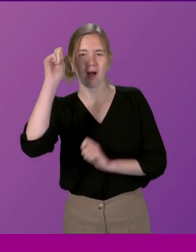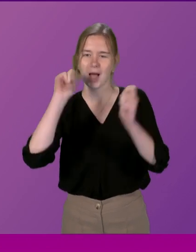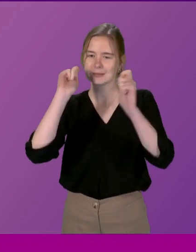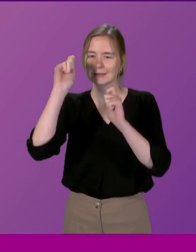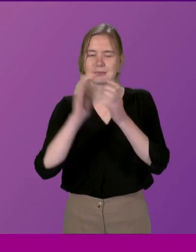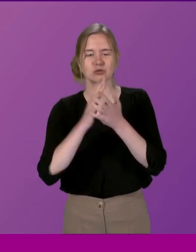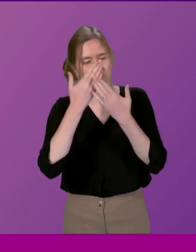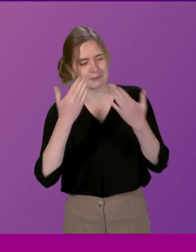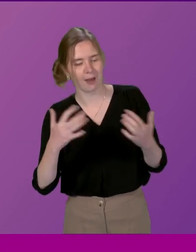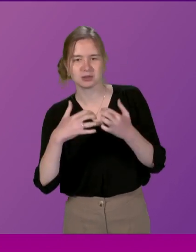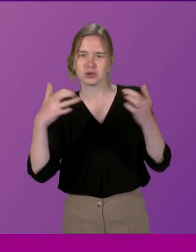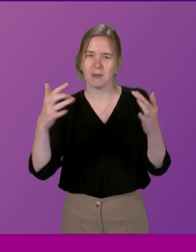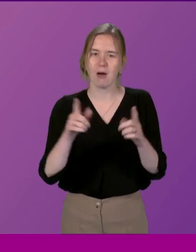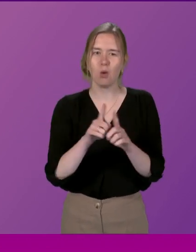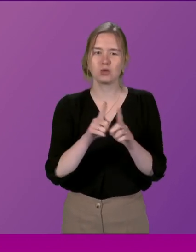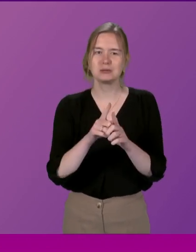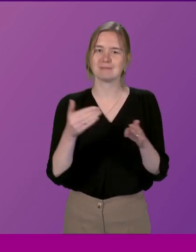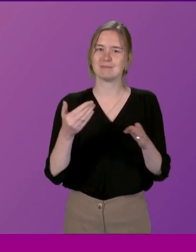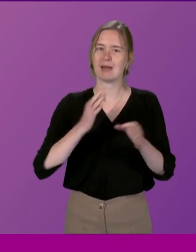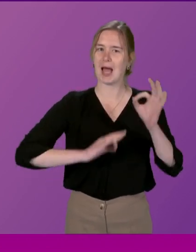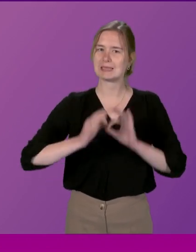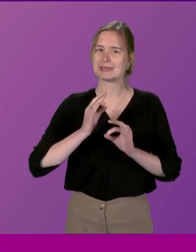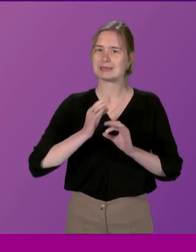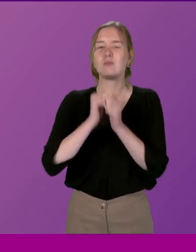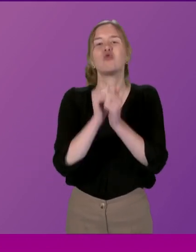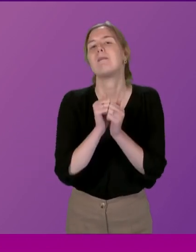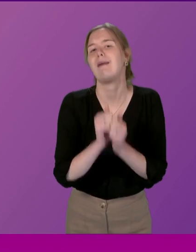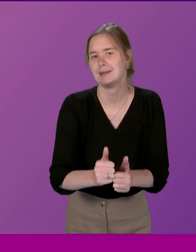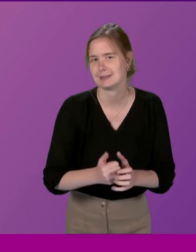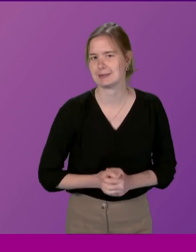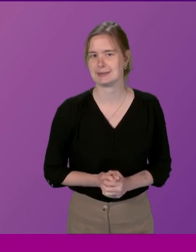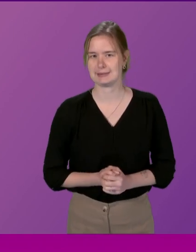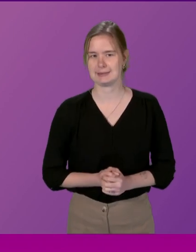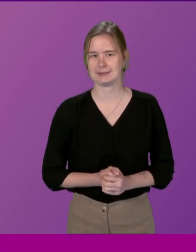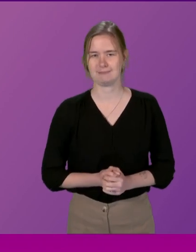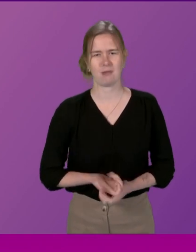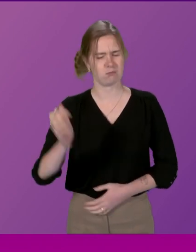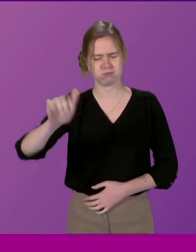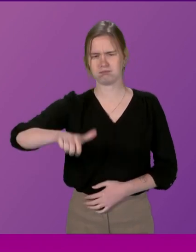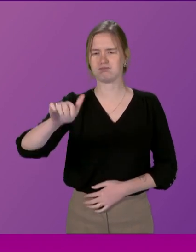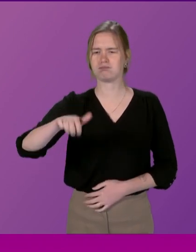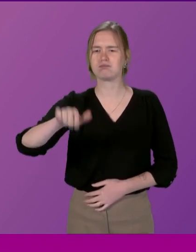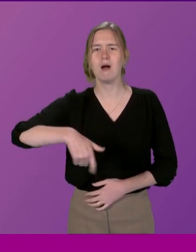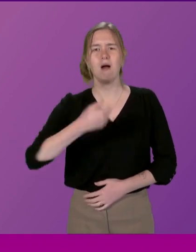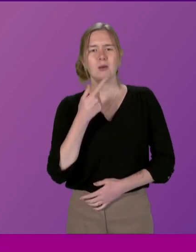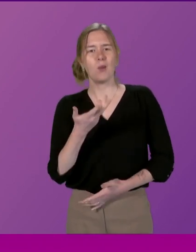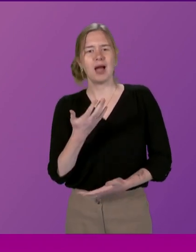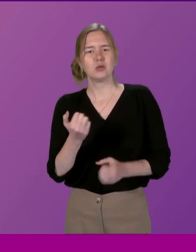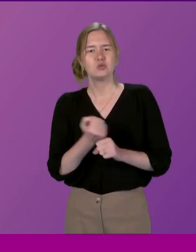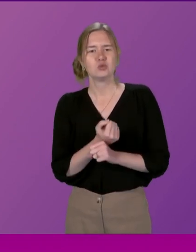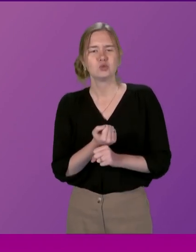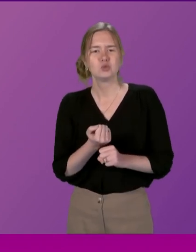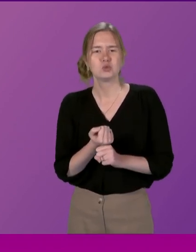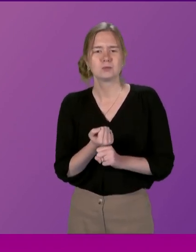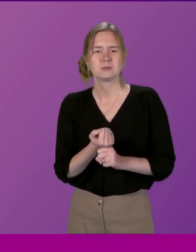respect this chamber and act appropriately Let me put it that way Minister Yes, and I think so But part of the reason I do it is I just don't want to